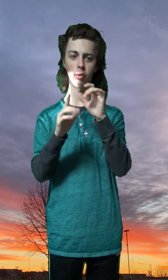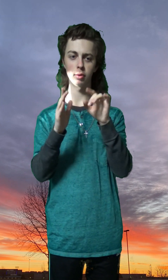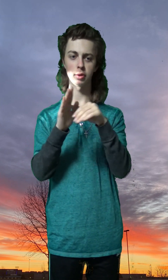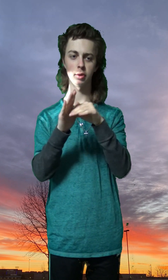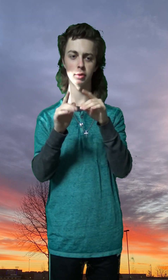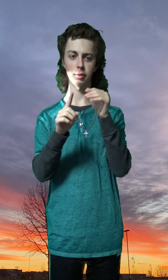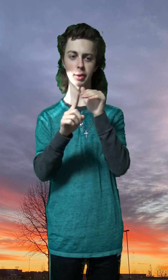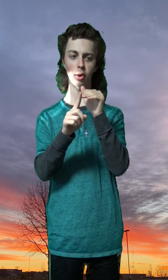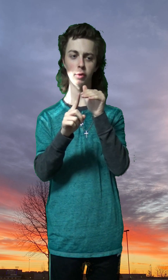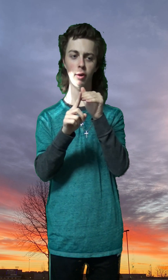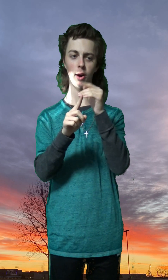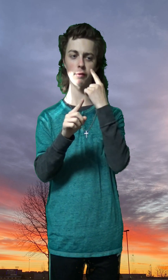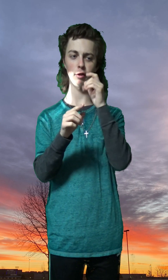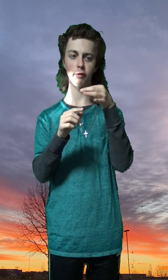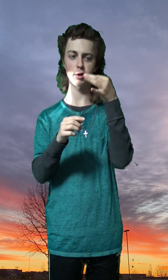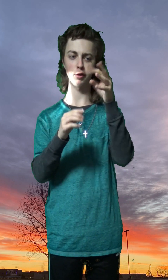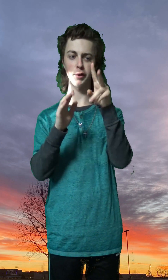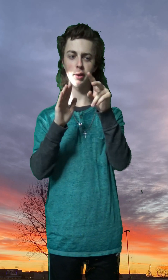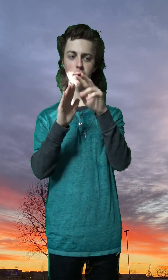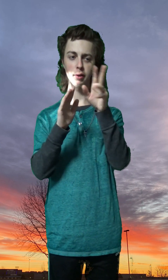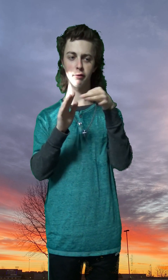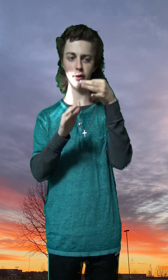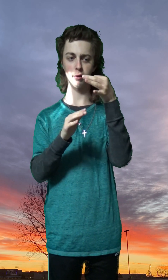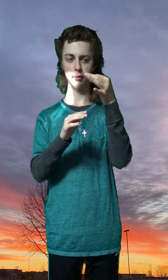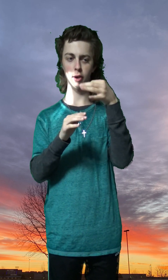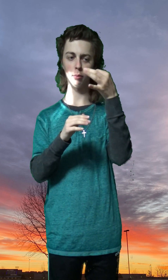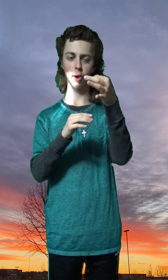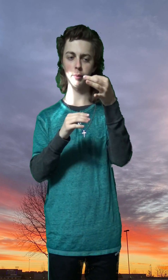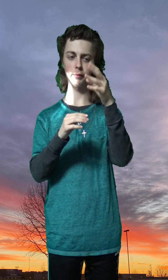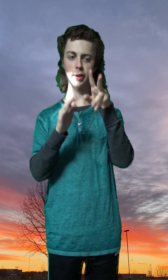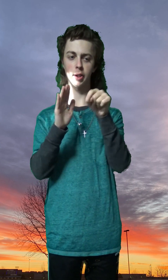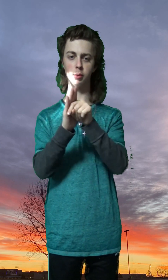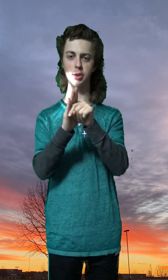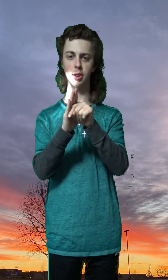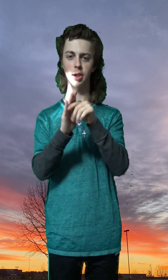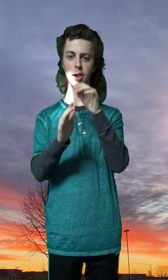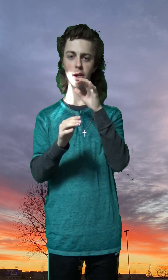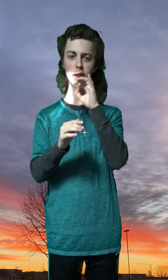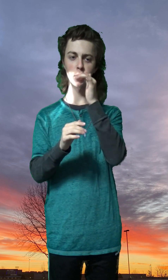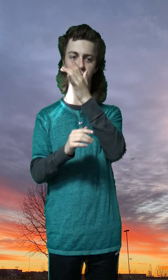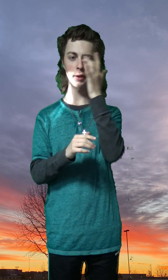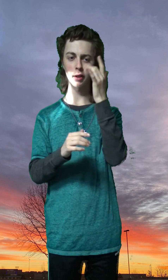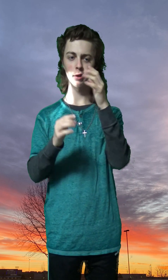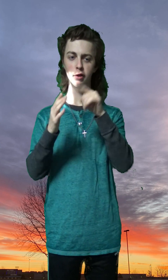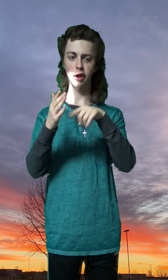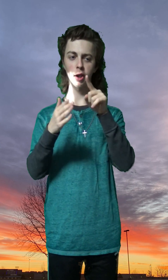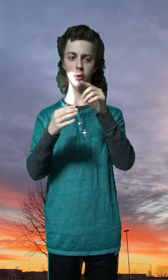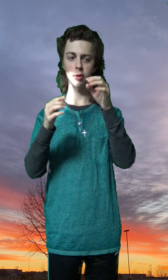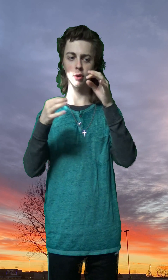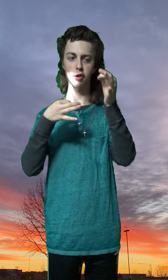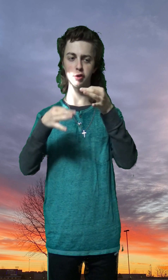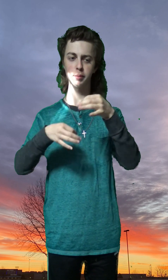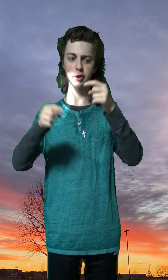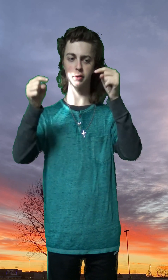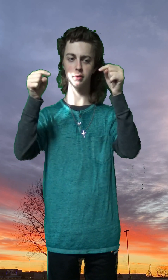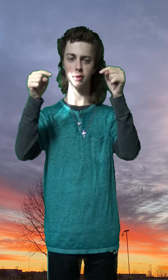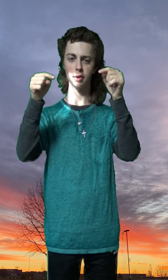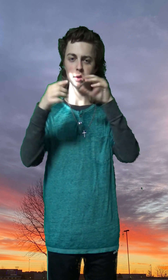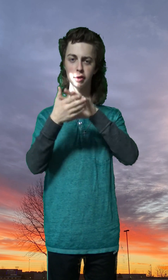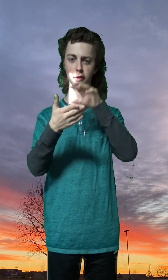To be notified of these videos Don't forget to check out the description To